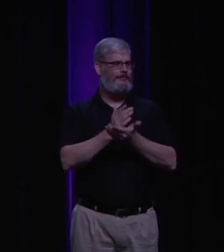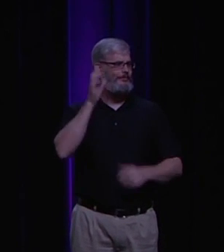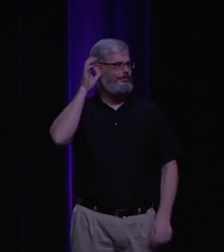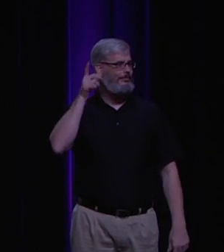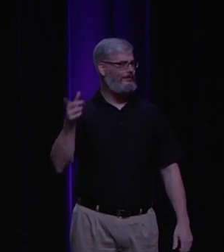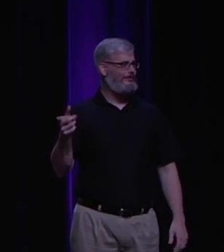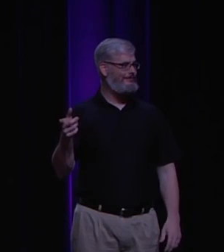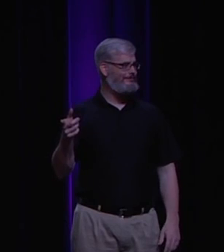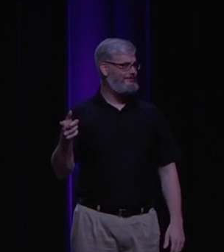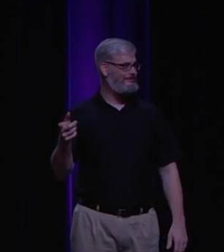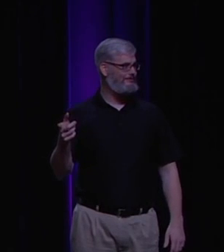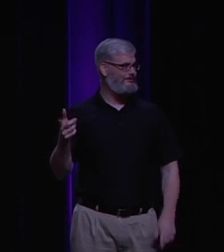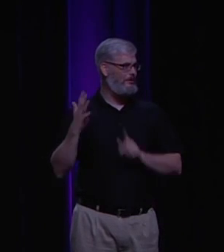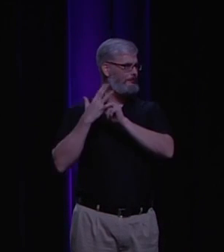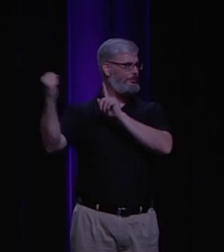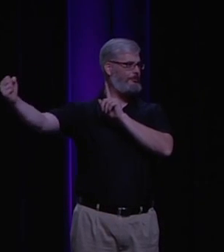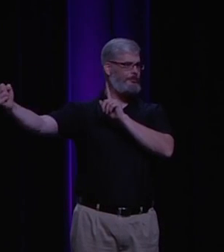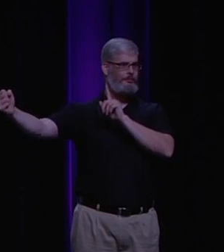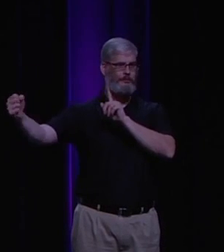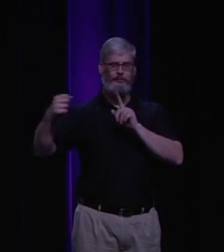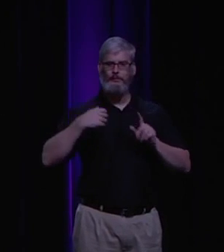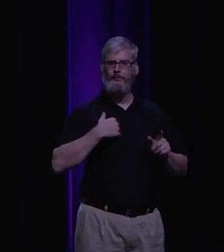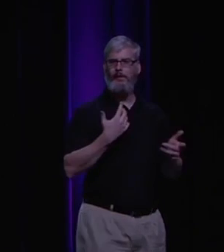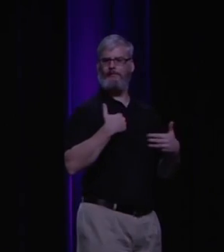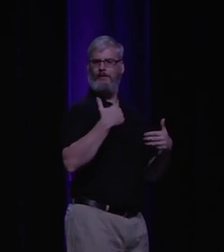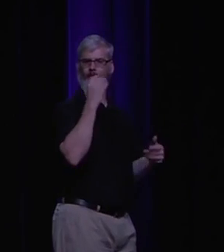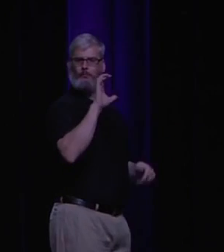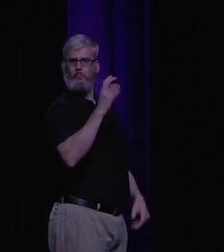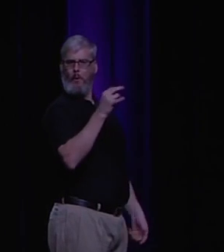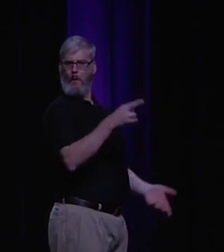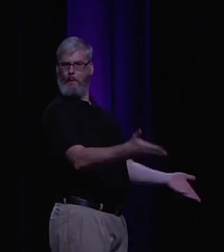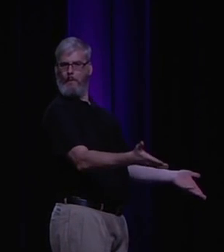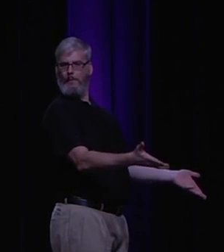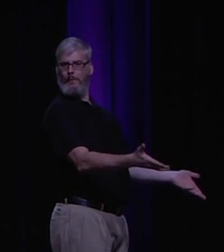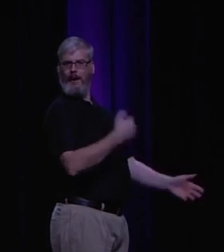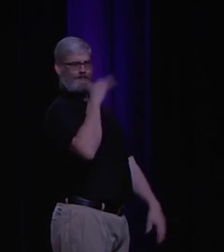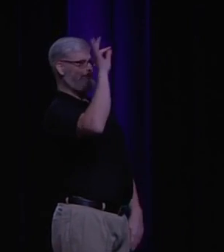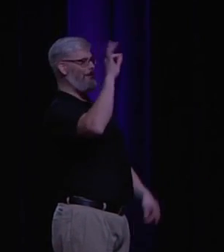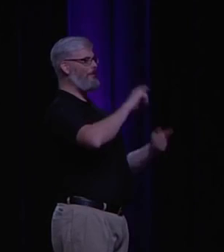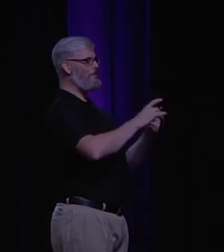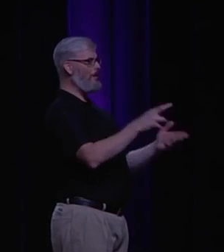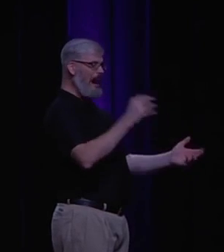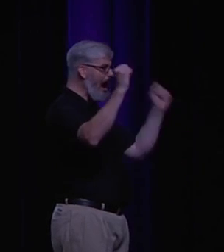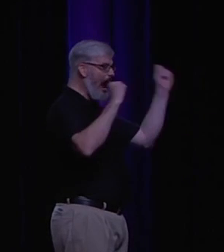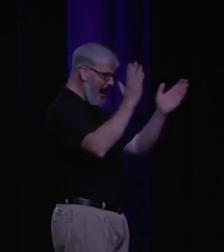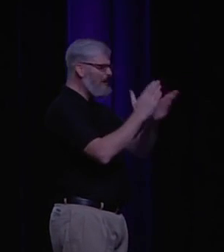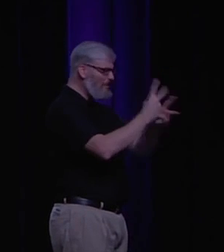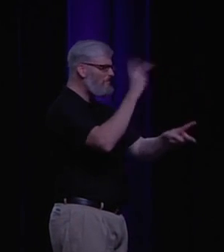and I realized that if I react like that, that the religious people aren't going to listen, they're not going to engage in a